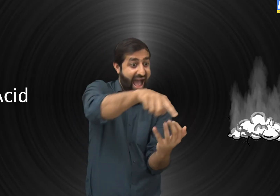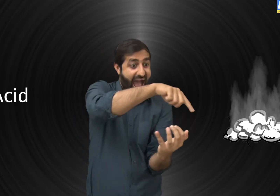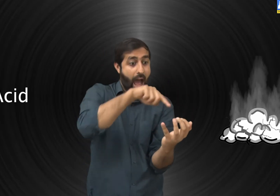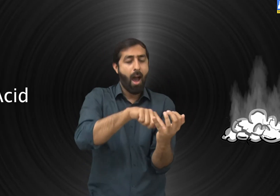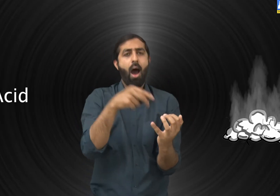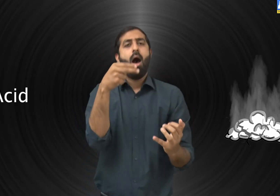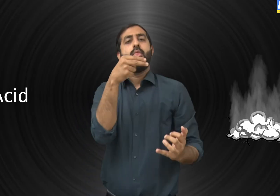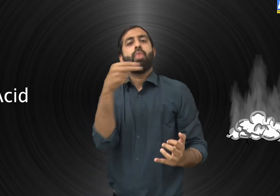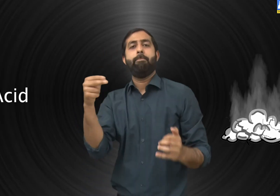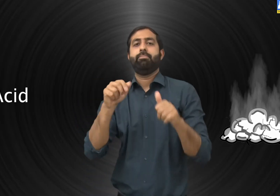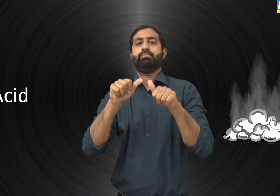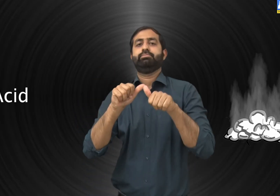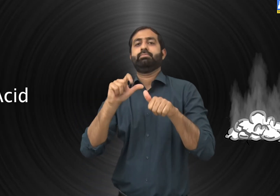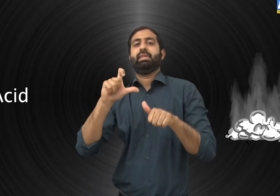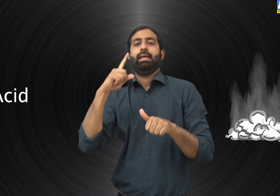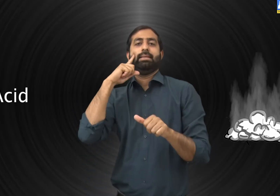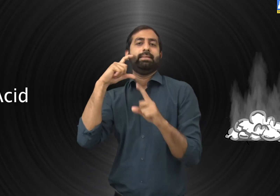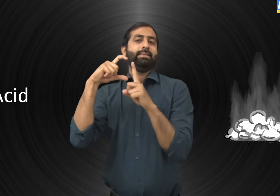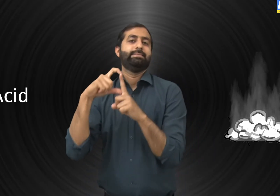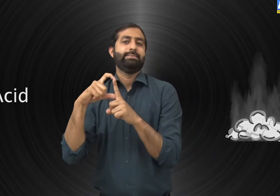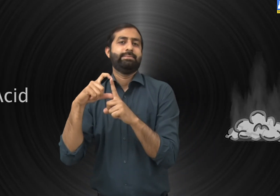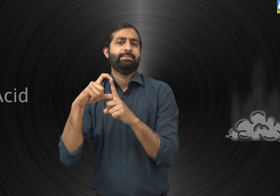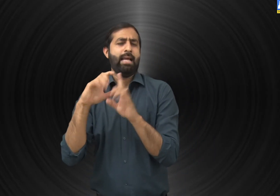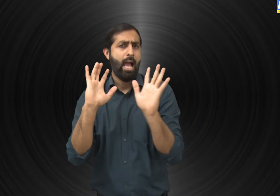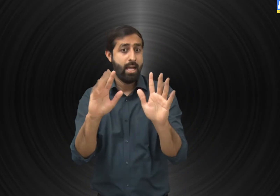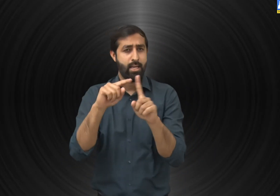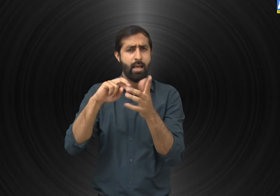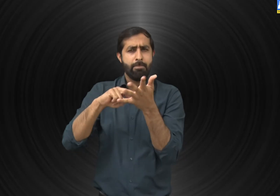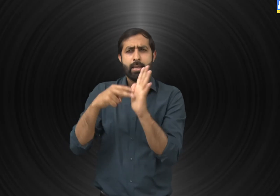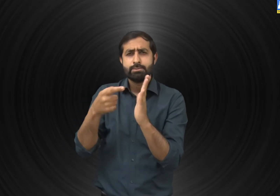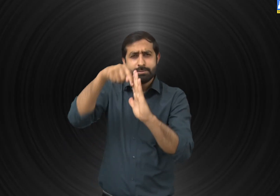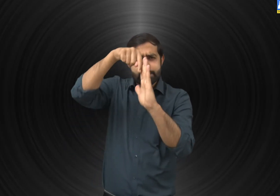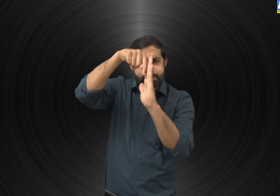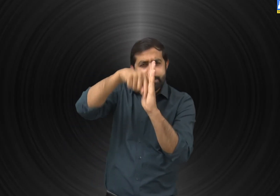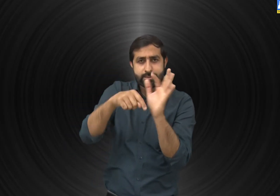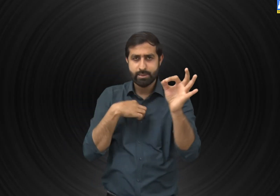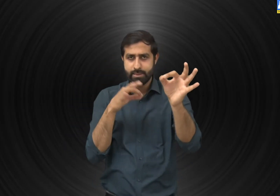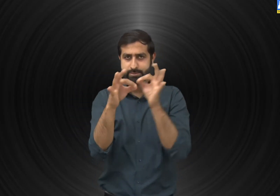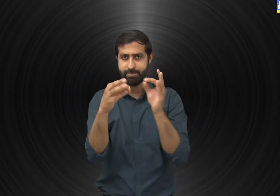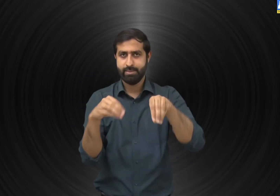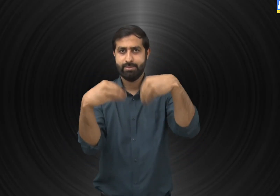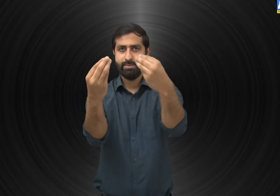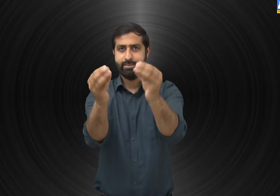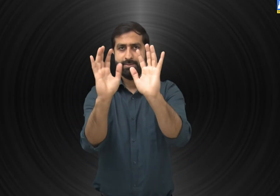then the heat is generated. This is how we use acids. Let us discuss about this in detail.